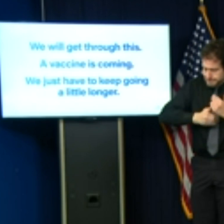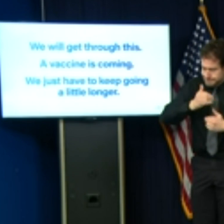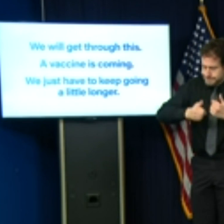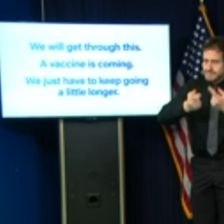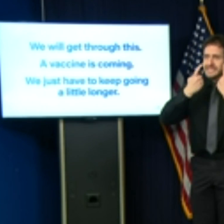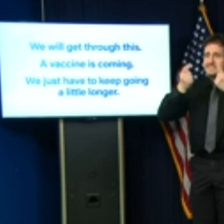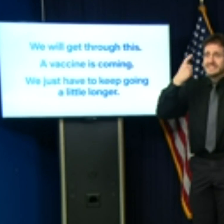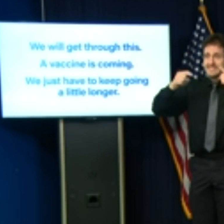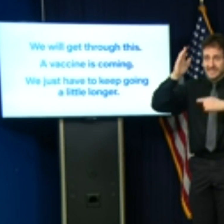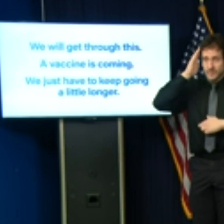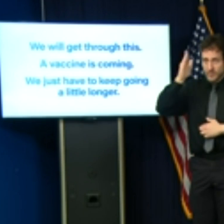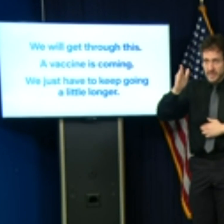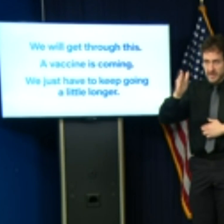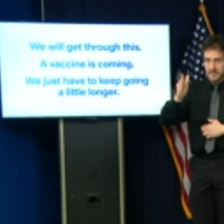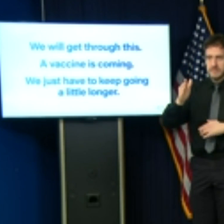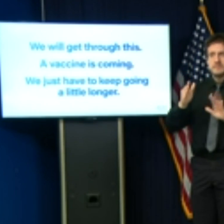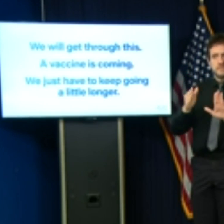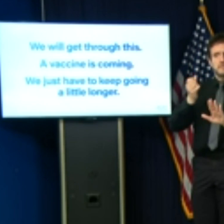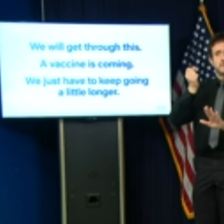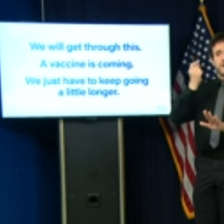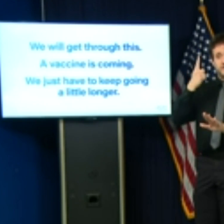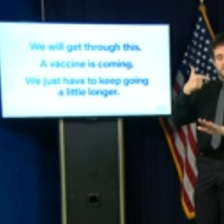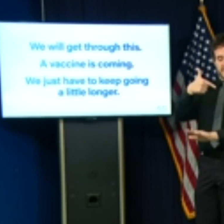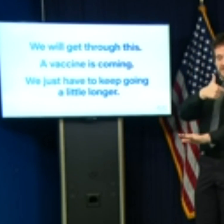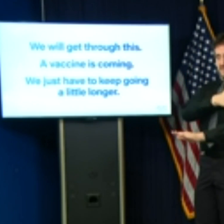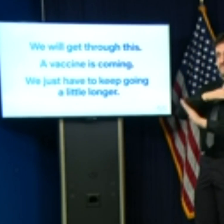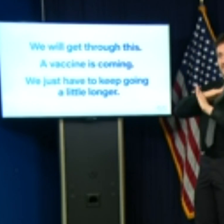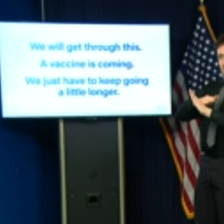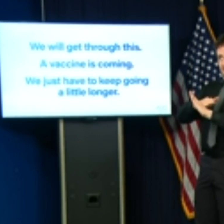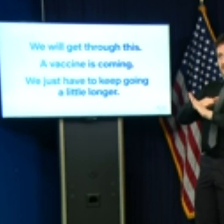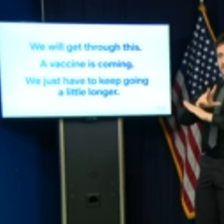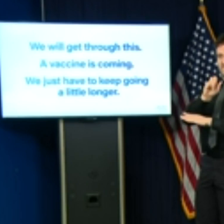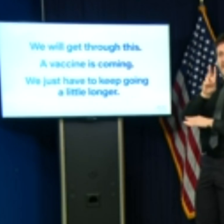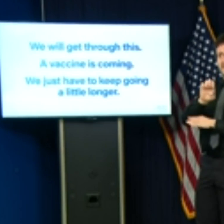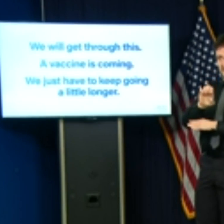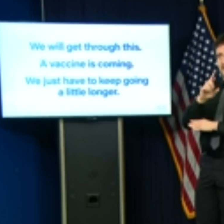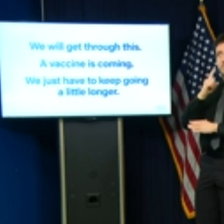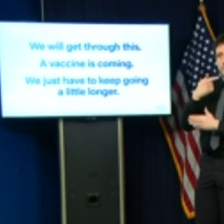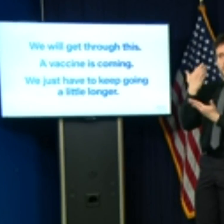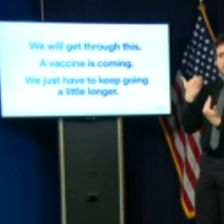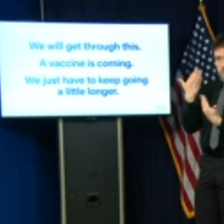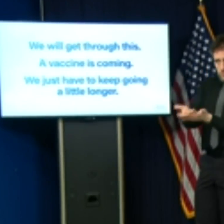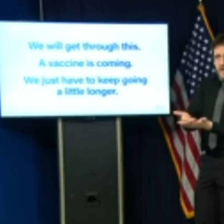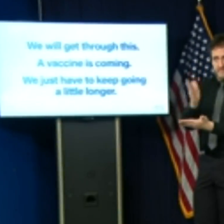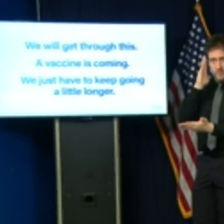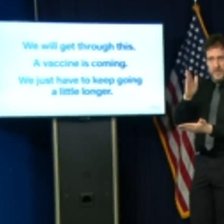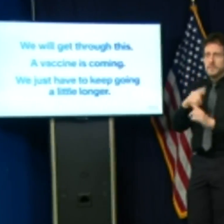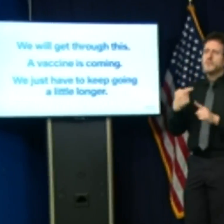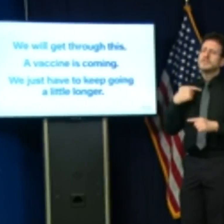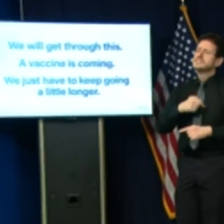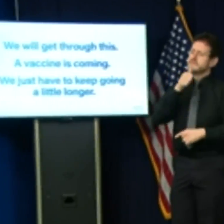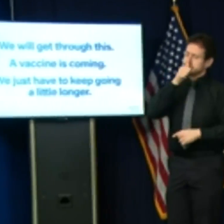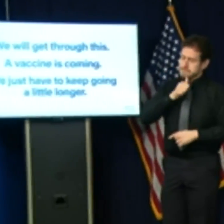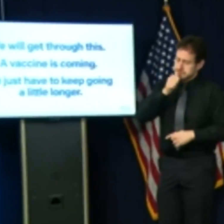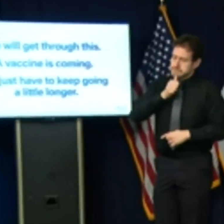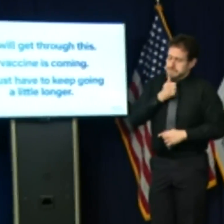vaccine is coming. We just have to keep going a little bit longer. We have to keep going so that when we get